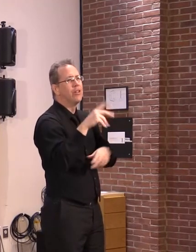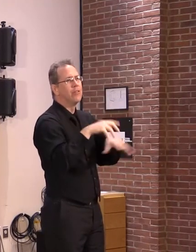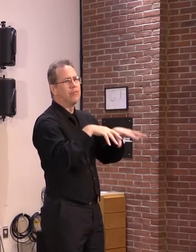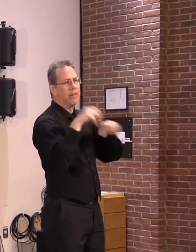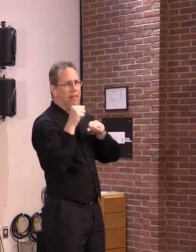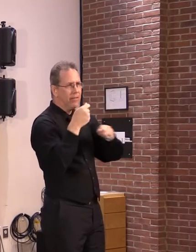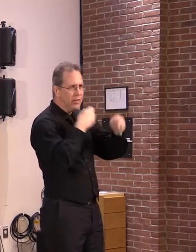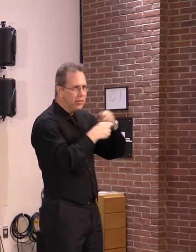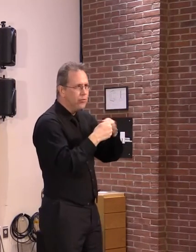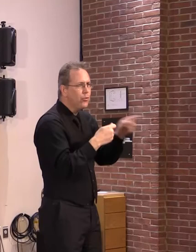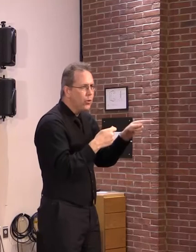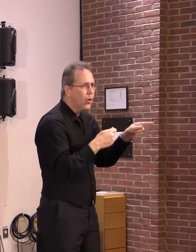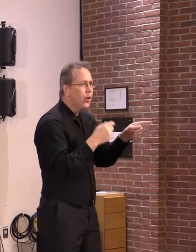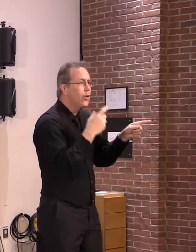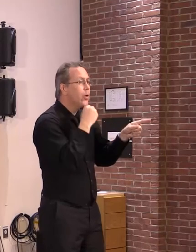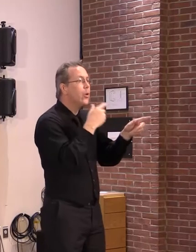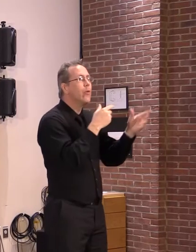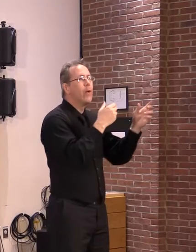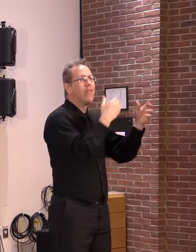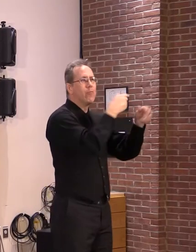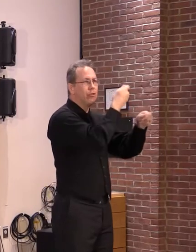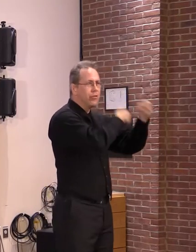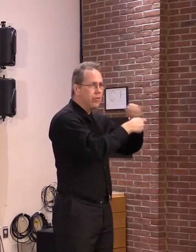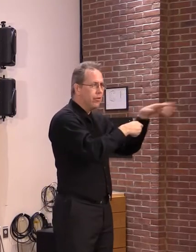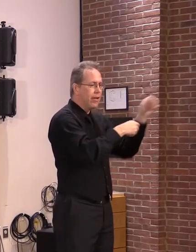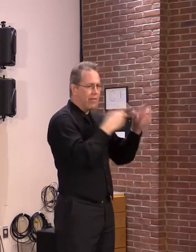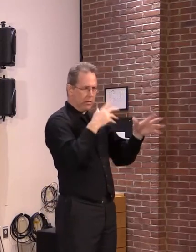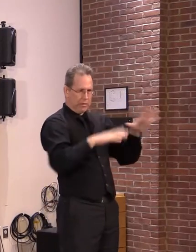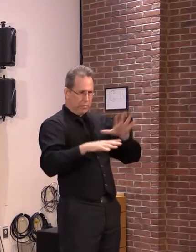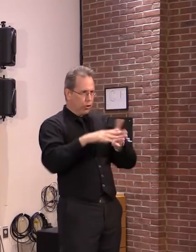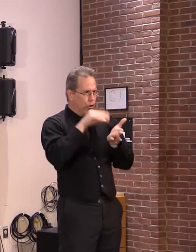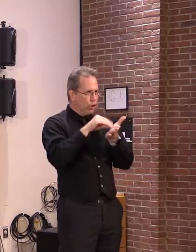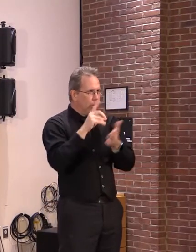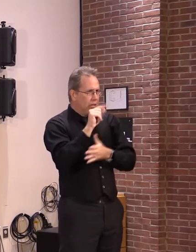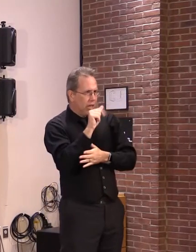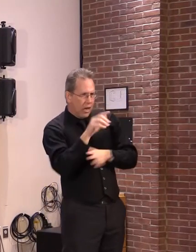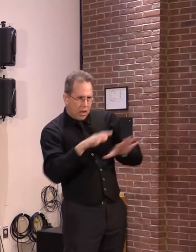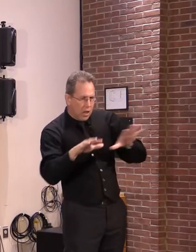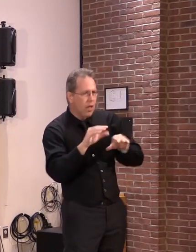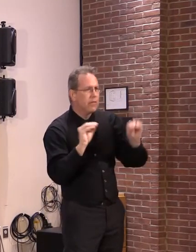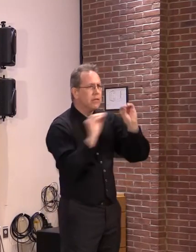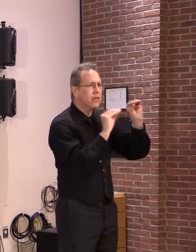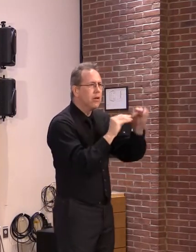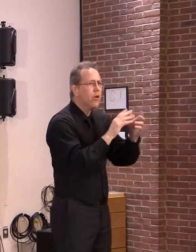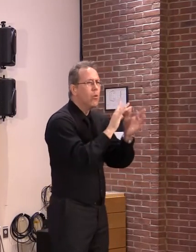So the transition of the material that's on that website has yet to occur.